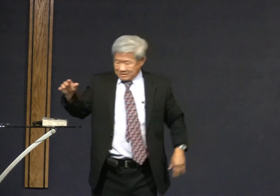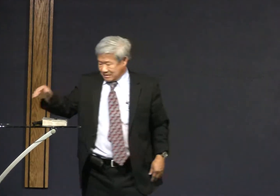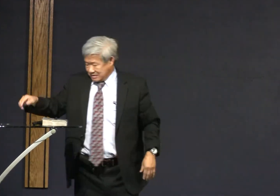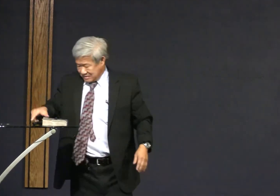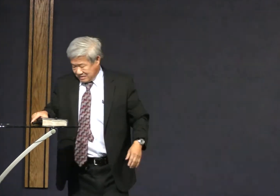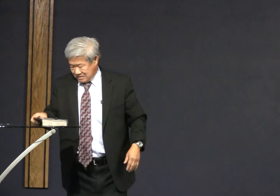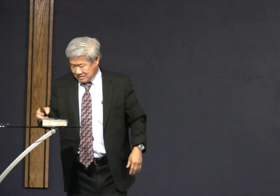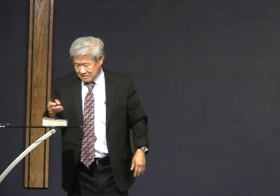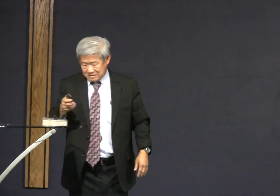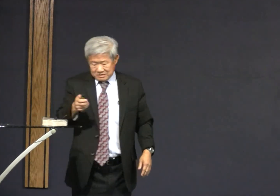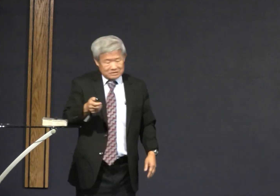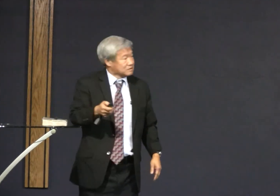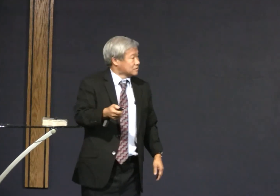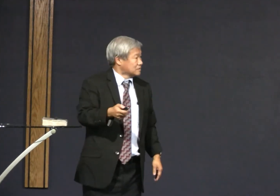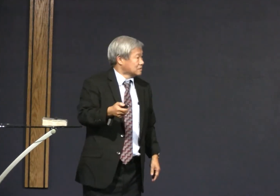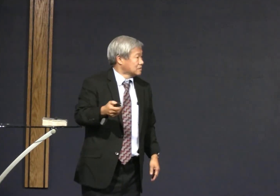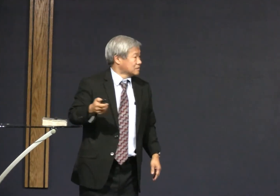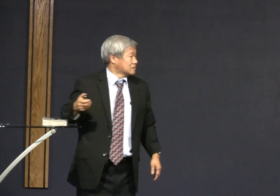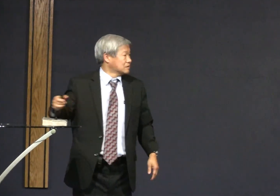those are things that you need to avoid